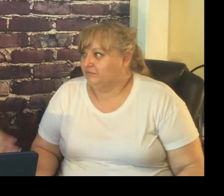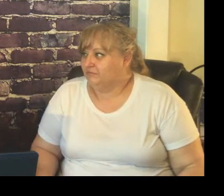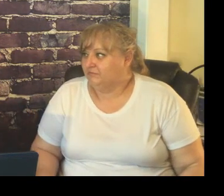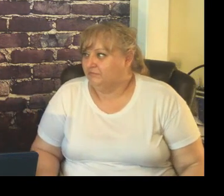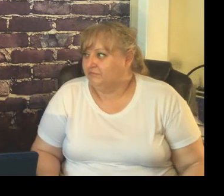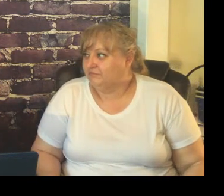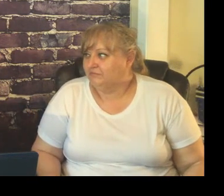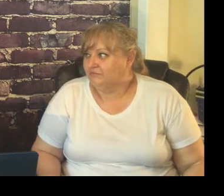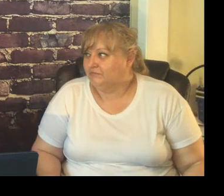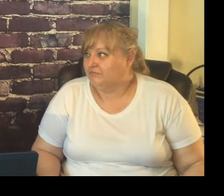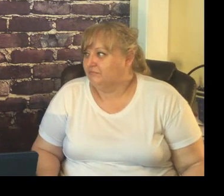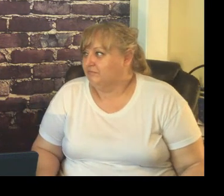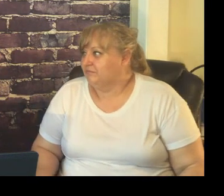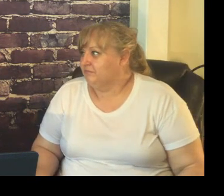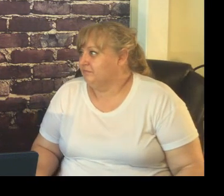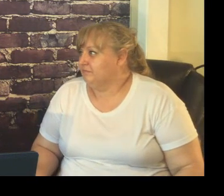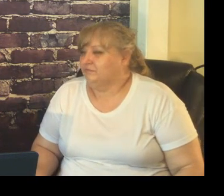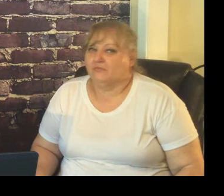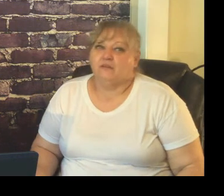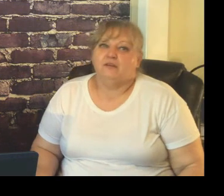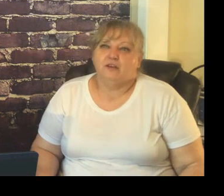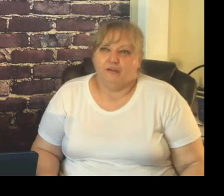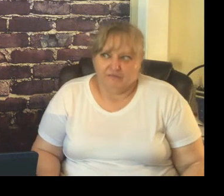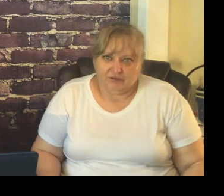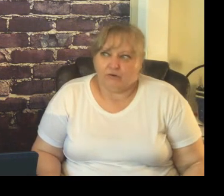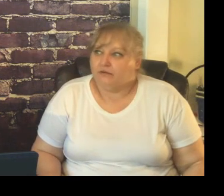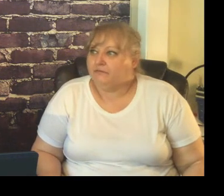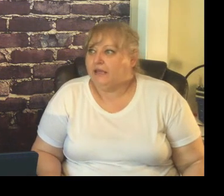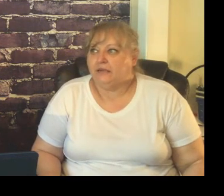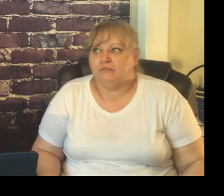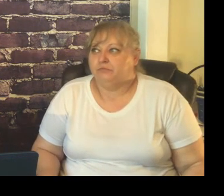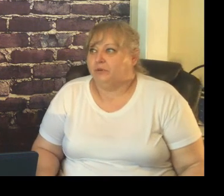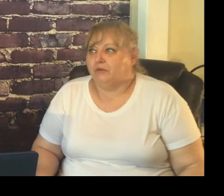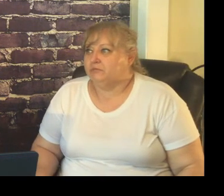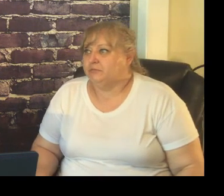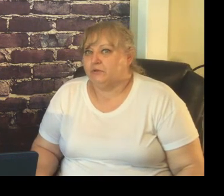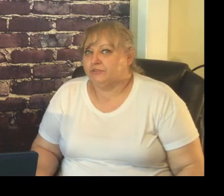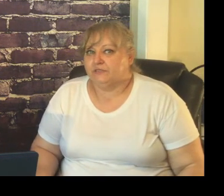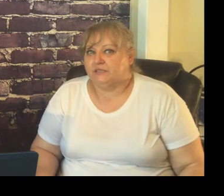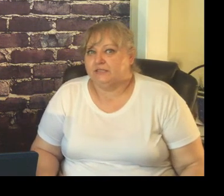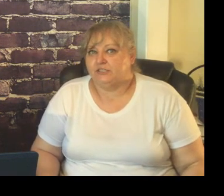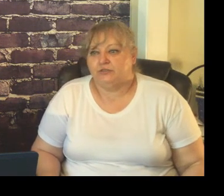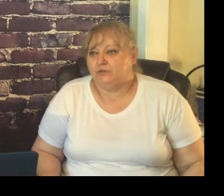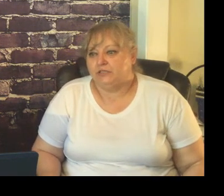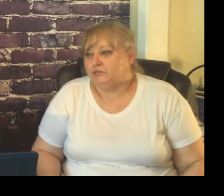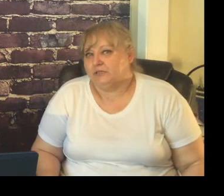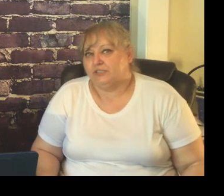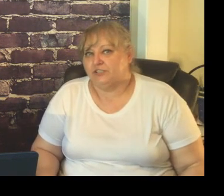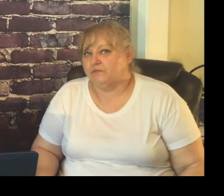going on you could have rough it's going to be rough very rough and probably most of the things that you're doing you're doing it just for